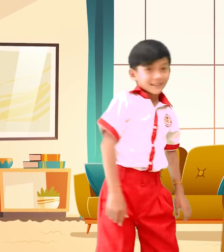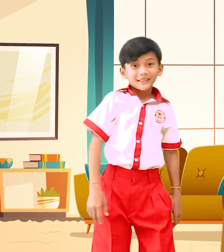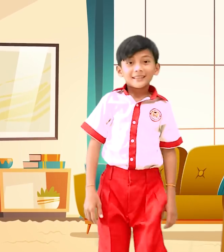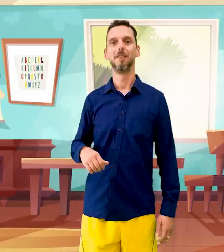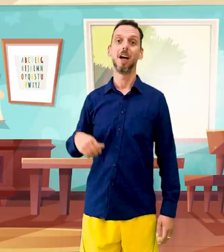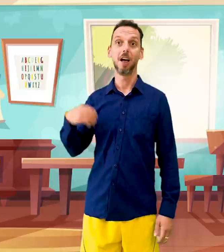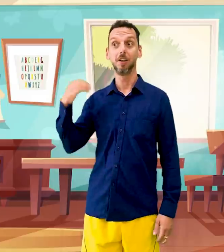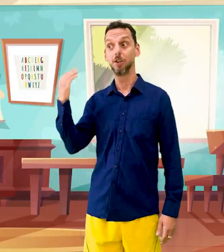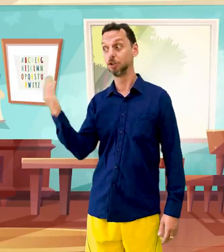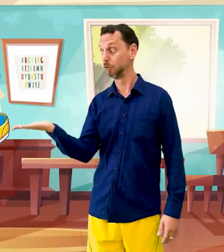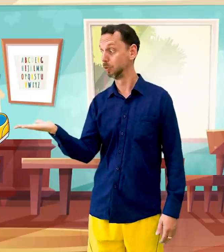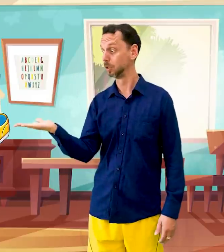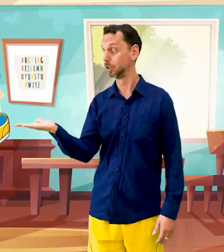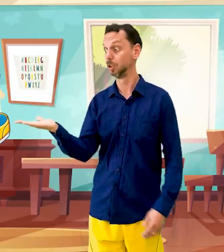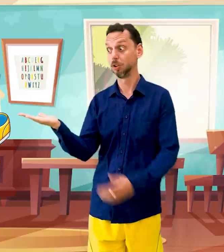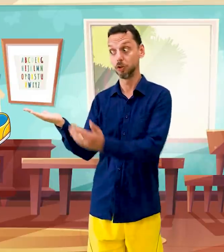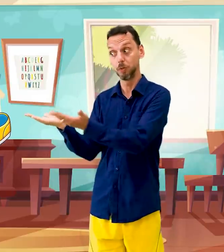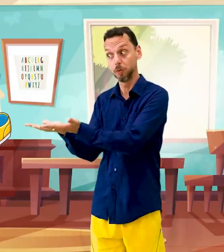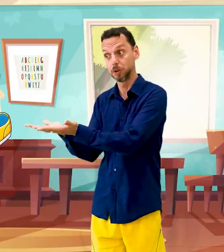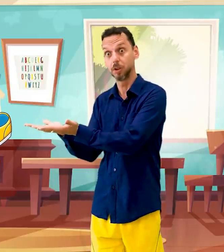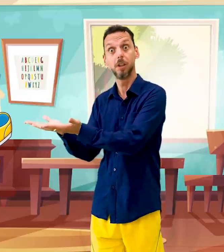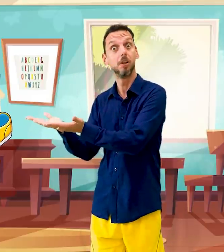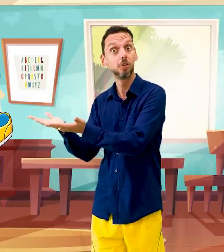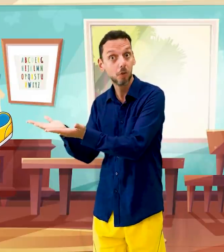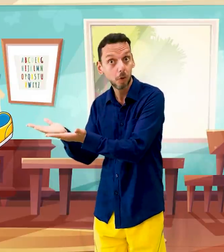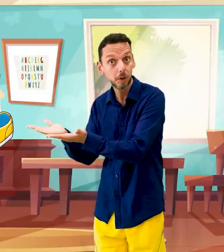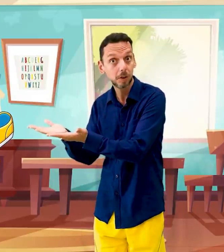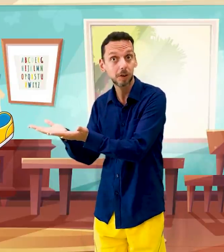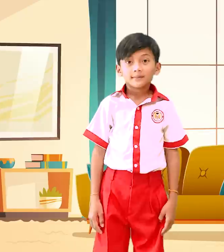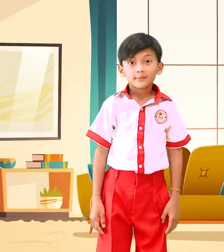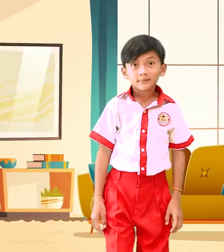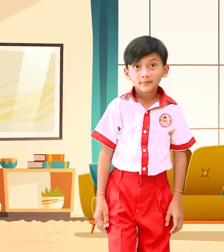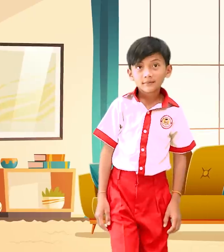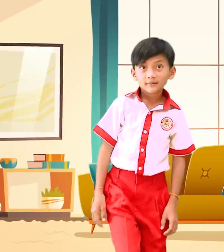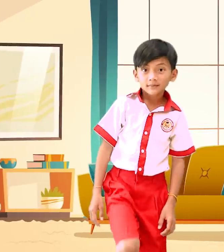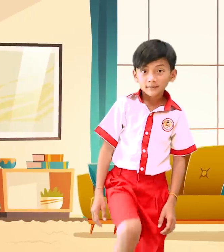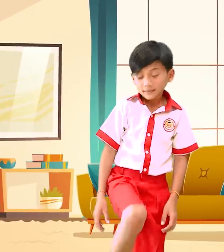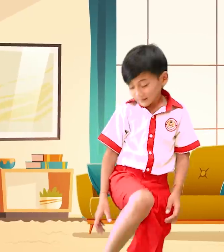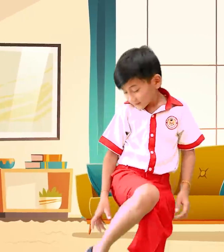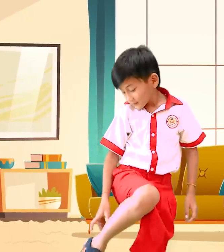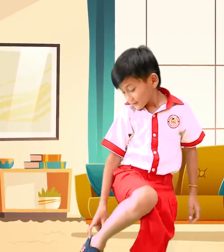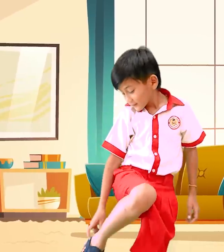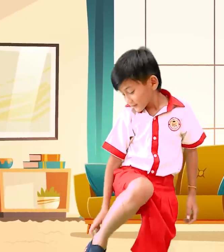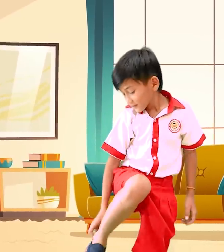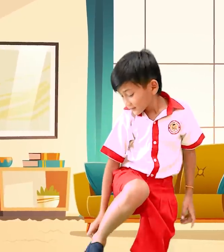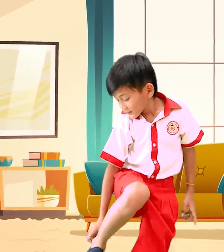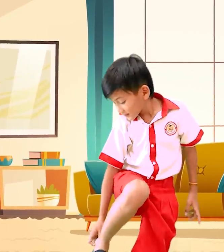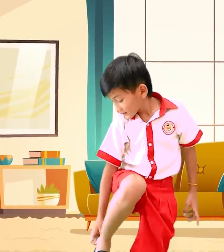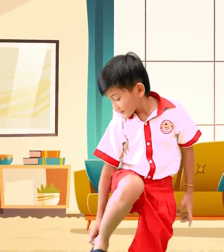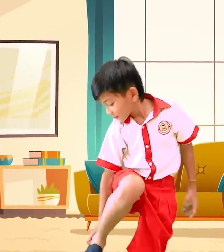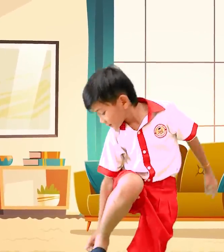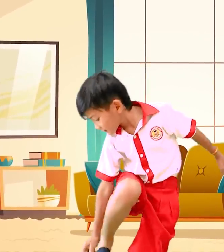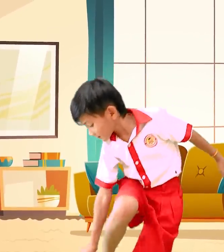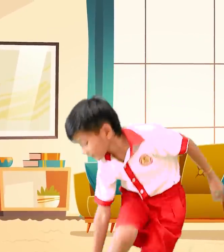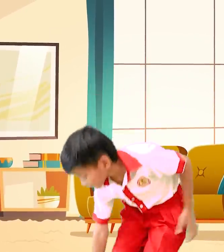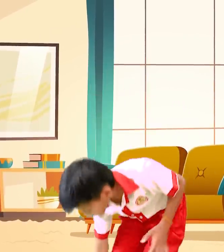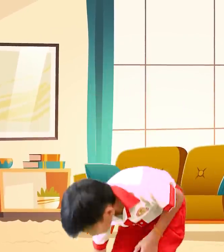Put off your shoes, your shoes, your shoes Put off your shoes, your shoes, your shoes